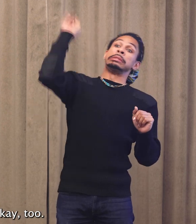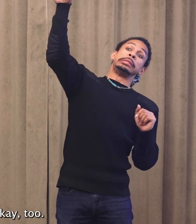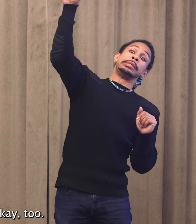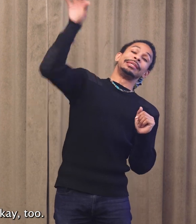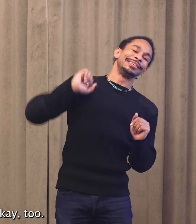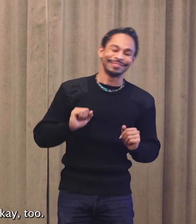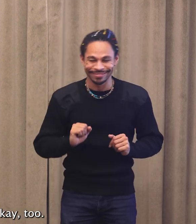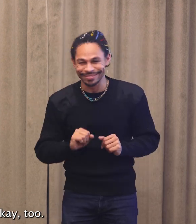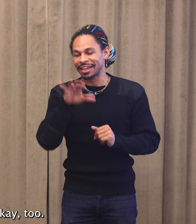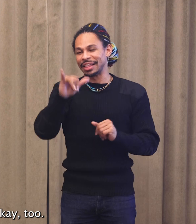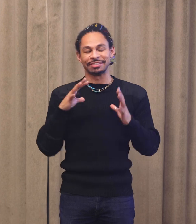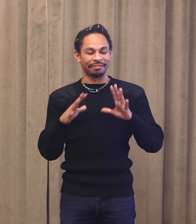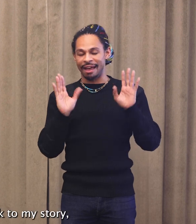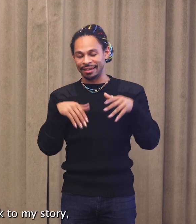okay too.